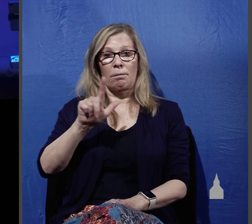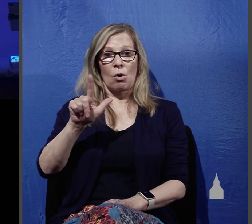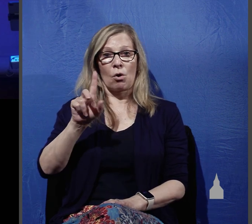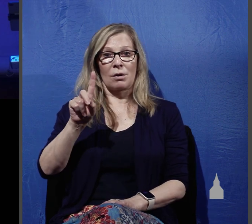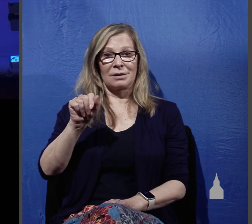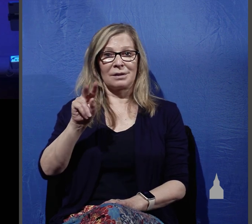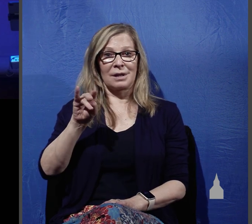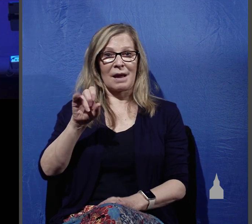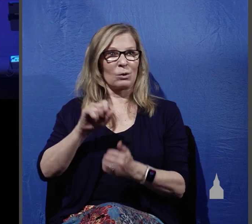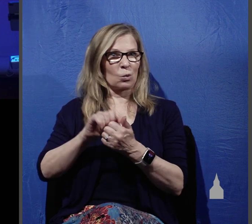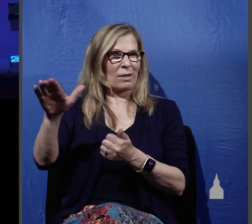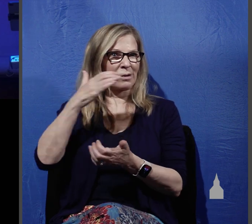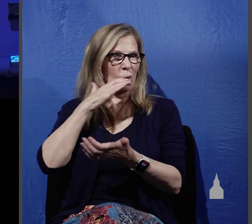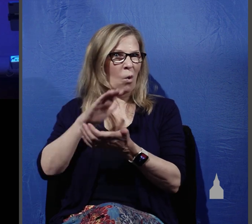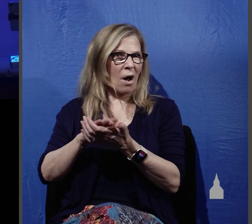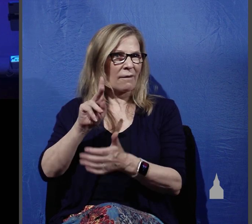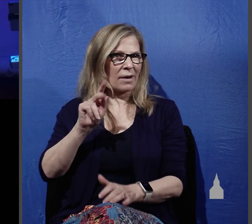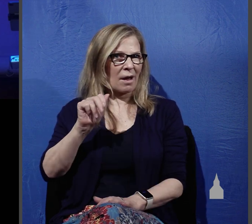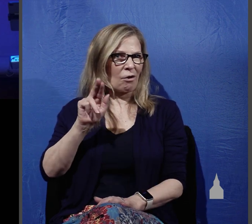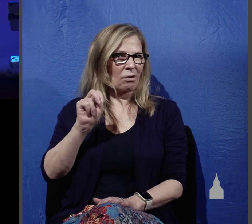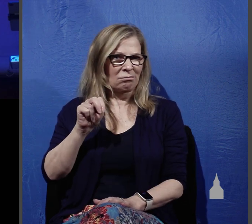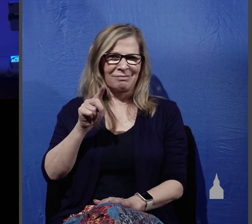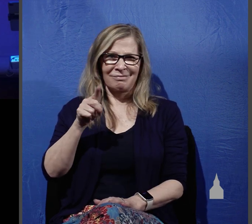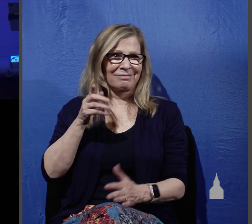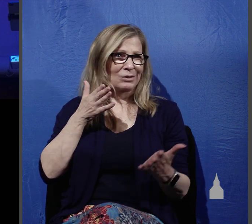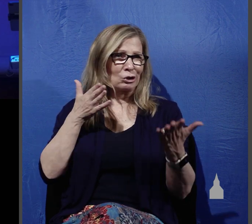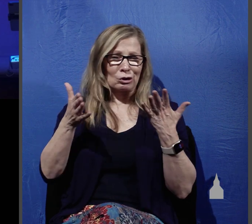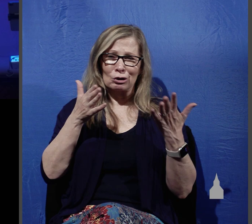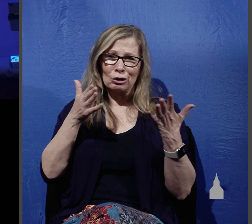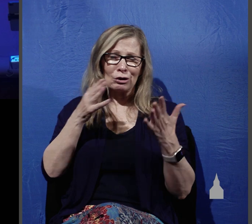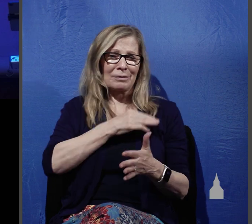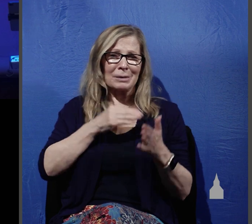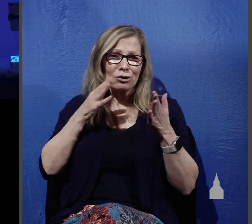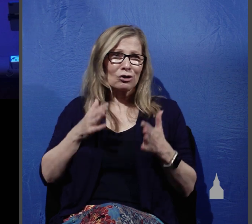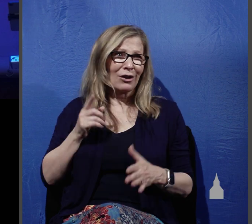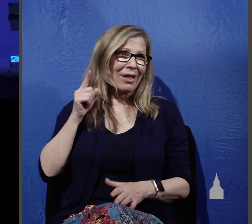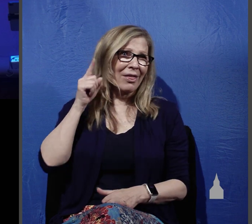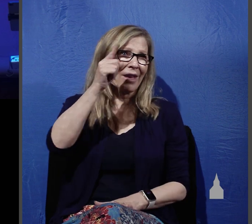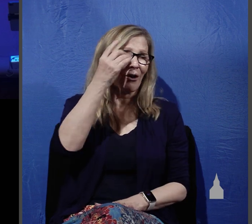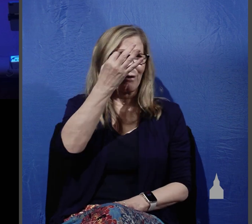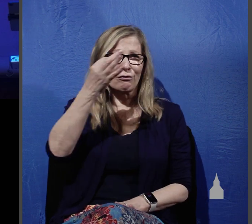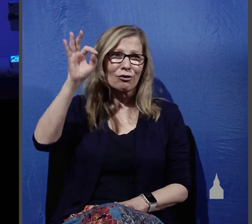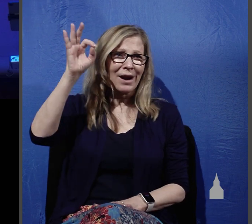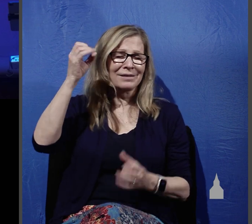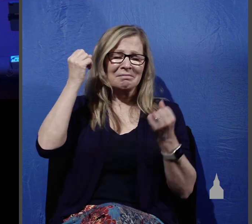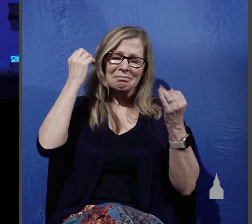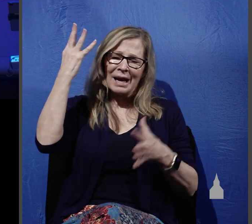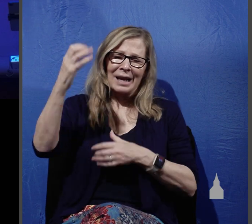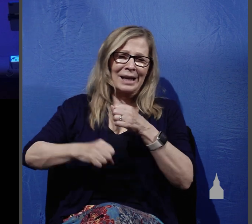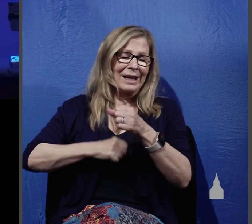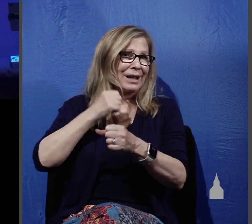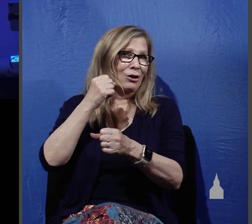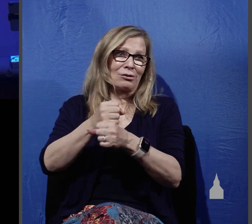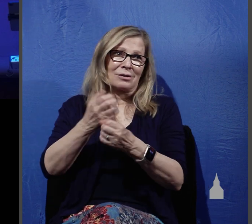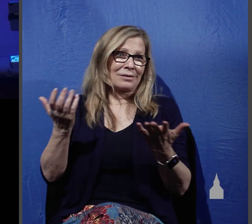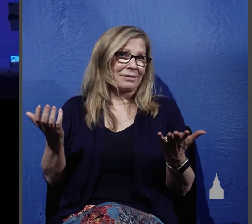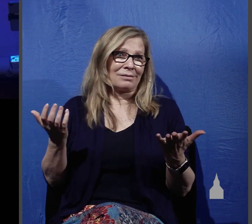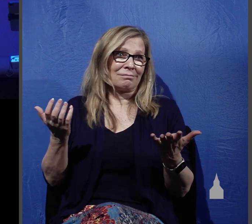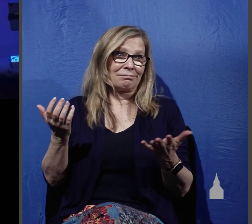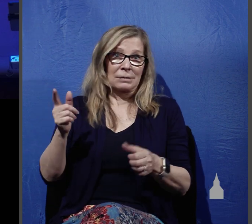Karen has served the Lord as a missionary in France for many many years as long as I've been in the pastorate here